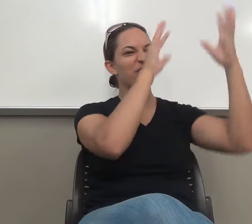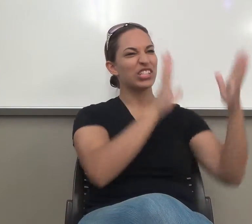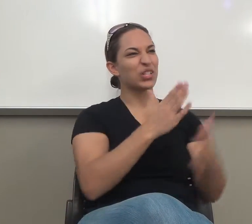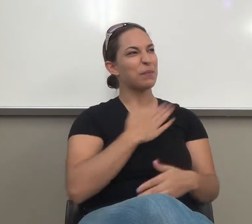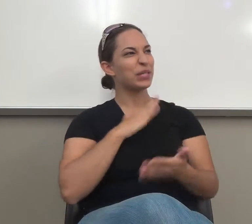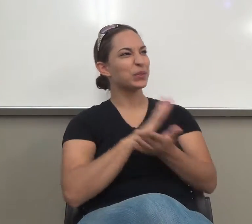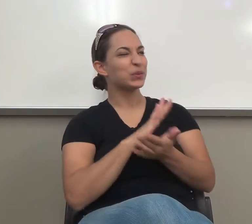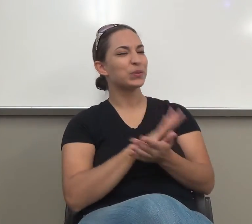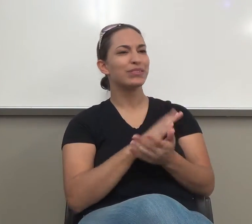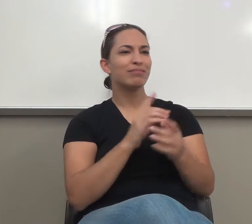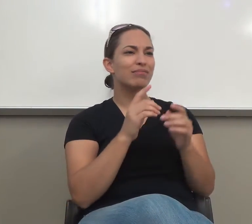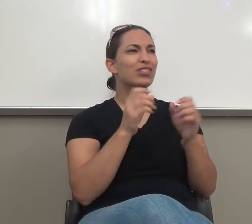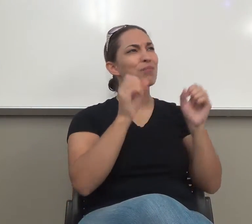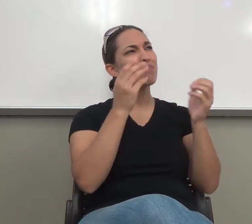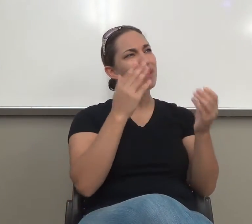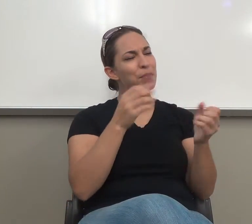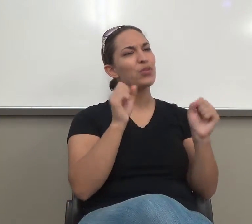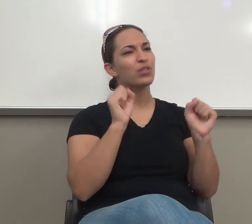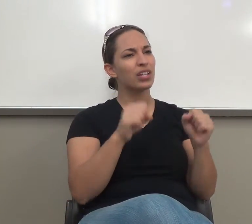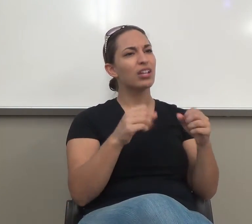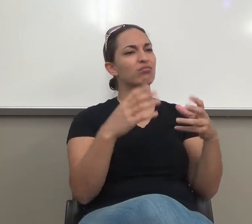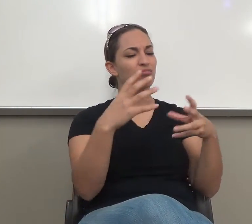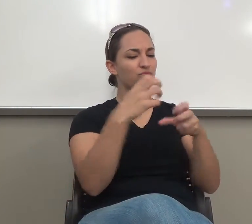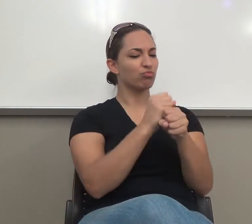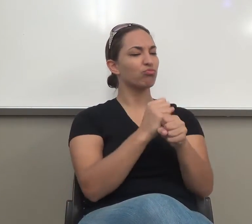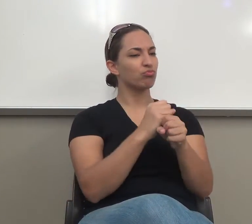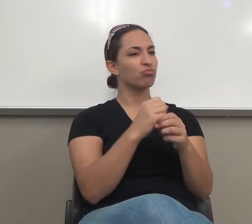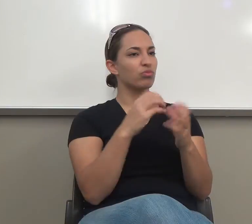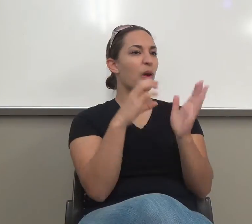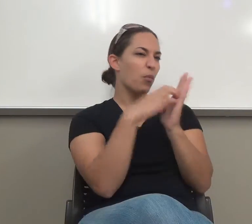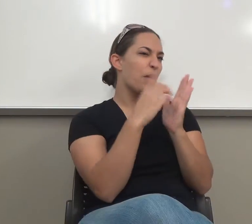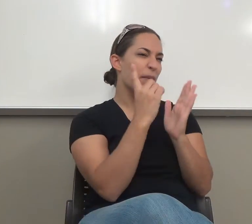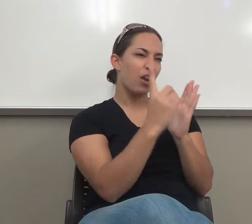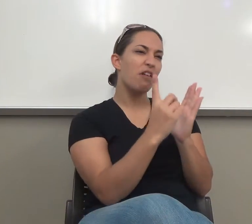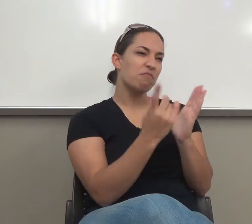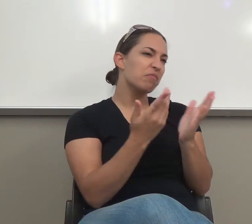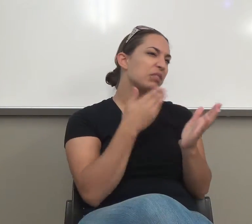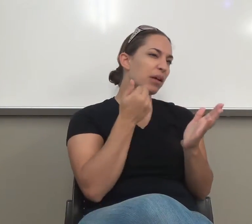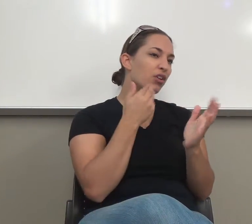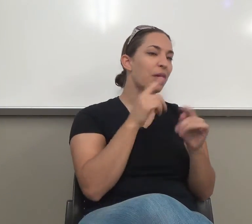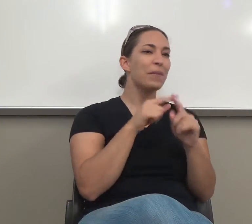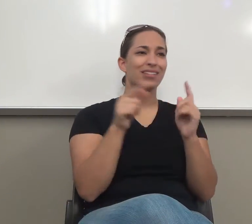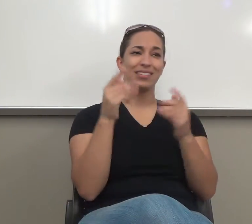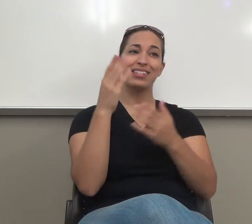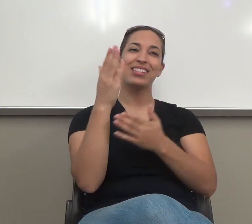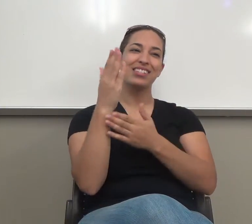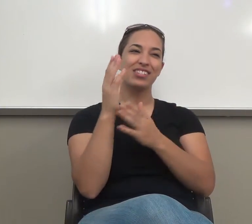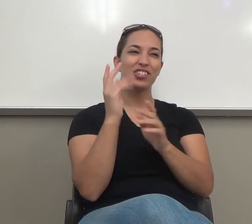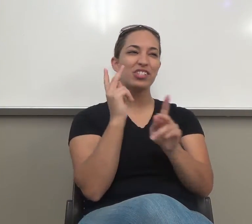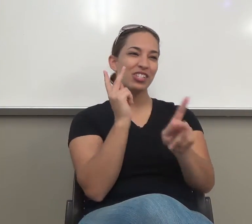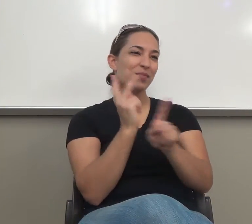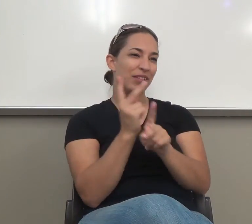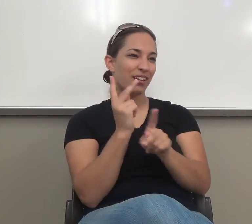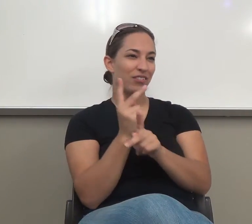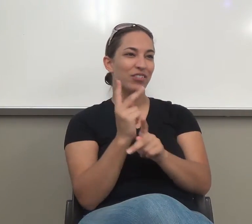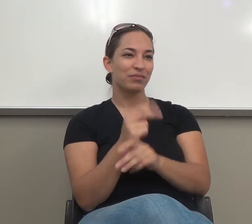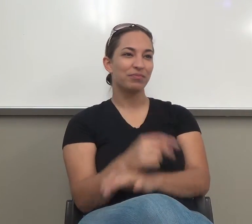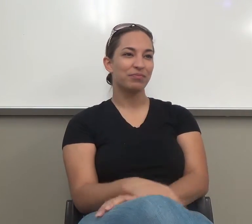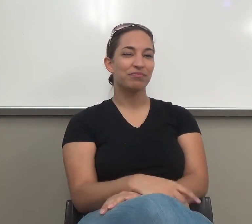done, have taken this one. And this person is interesting. And a number of people described one of this person. These are just ideas. Again, you